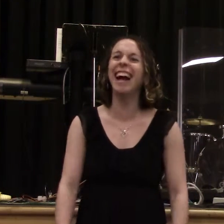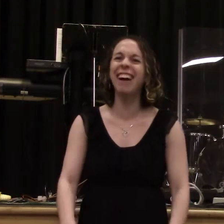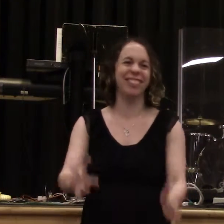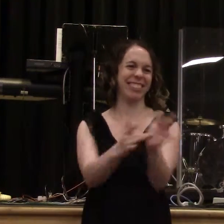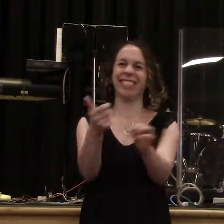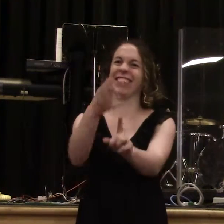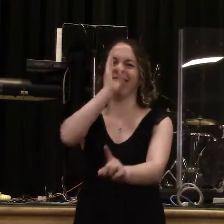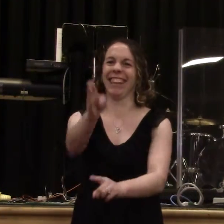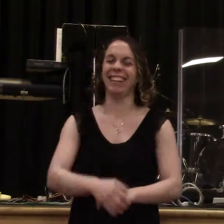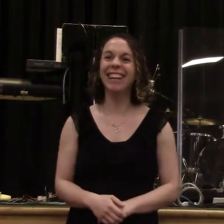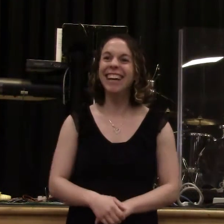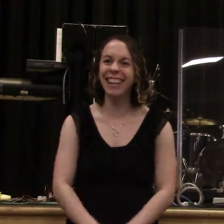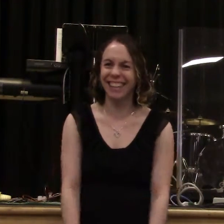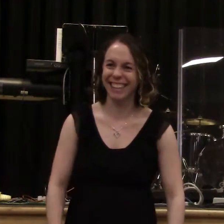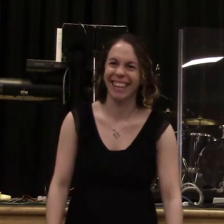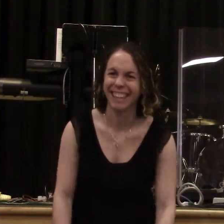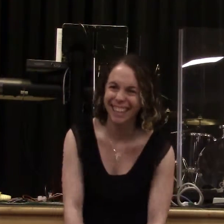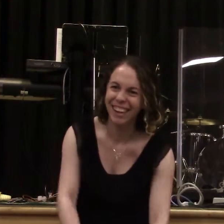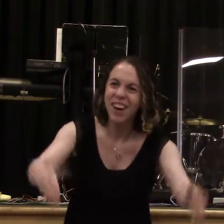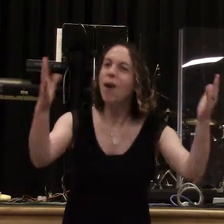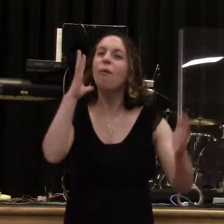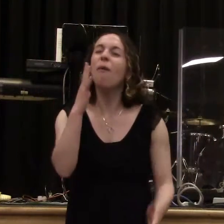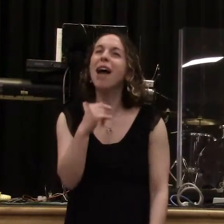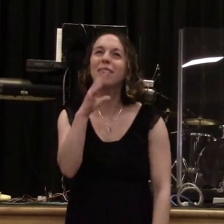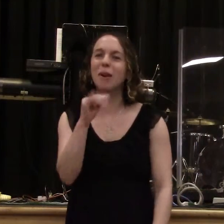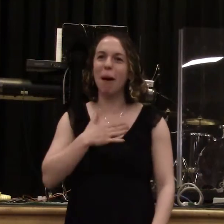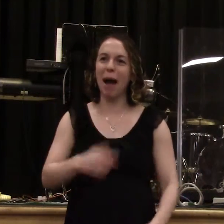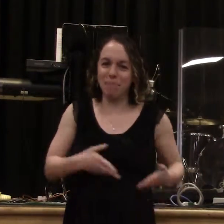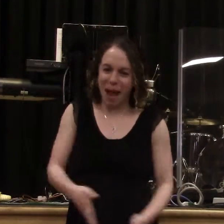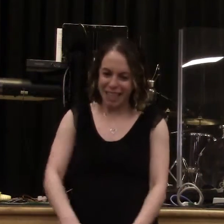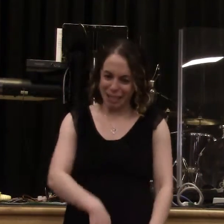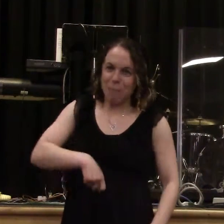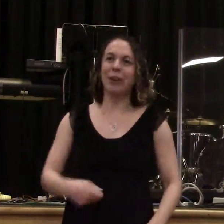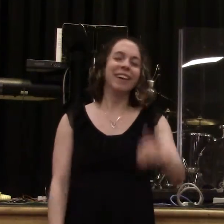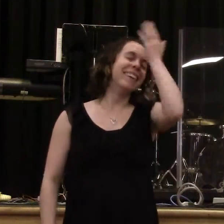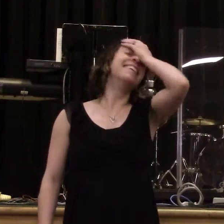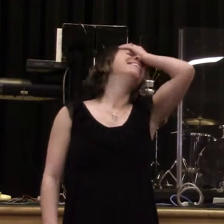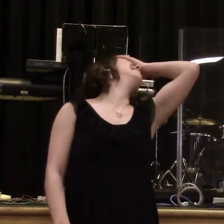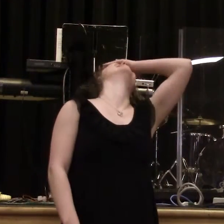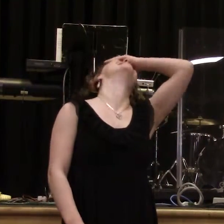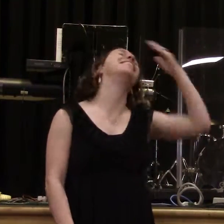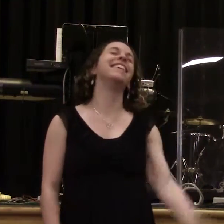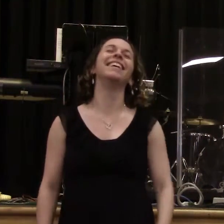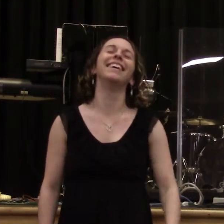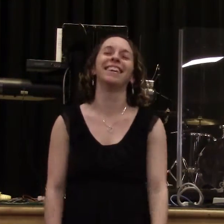Jesus, if your zipper's down, he comes. Why am I talking about this? Let me read what it says. I'm got down a funny chair. Bad news here.